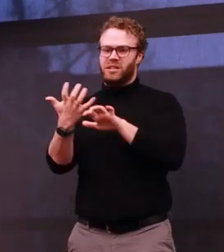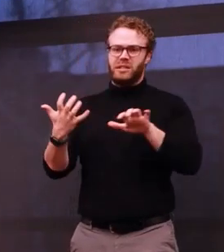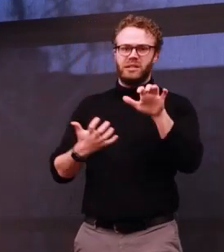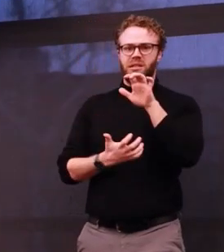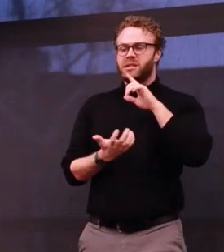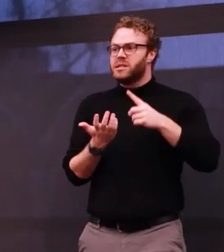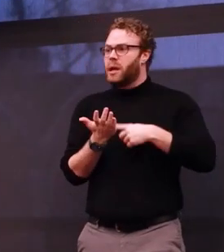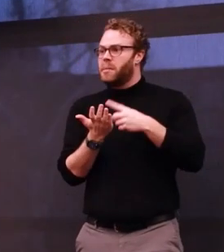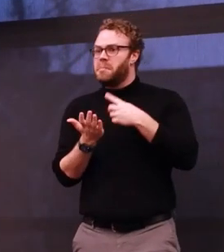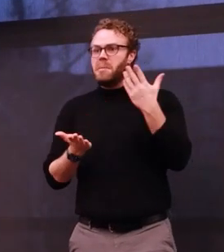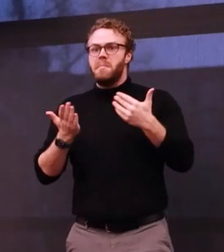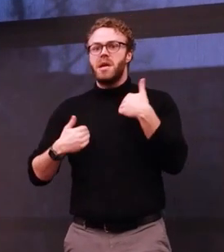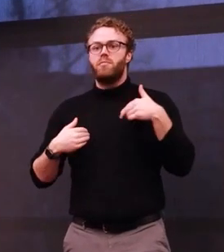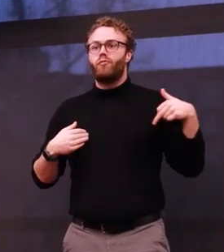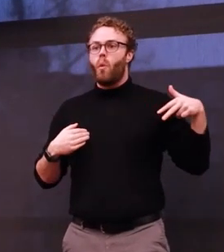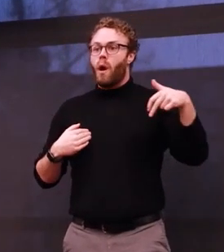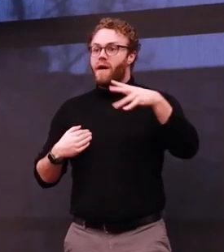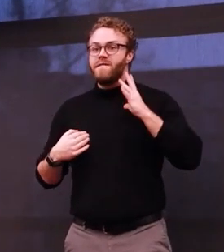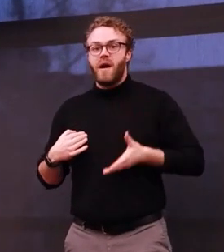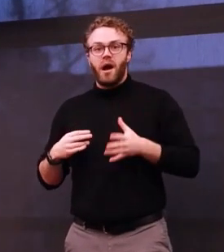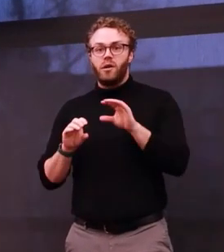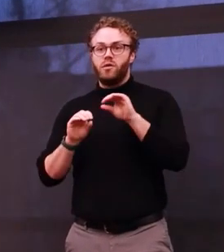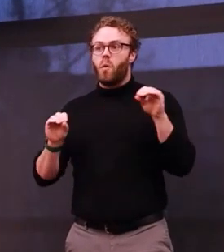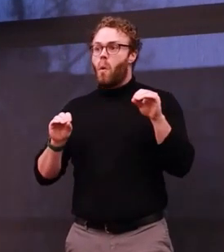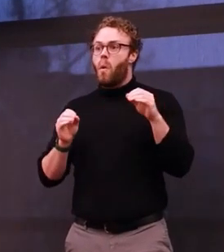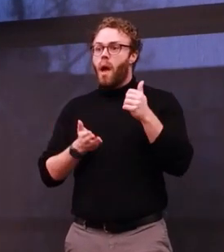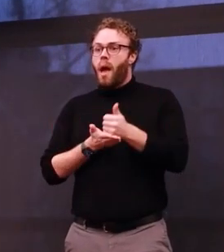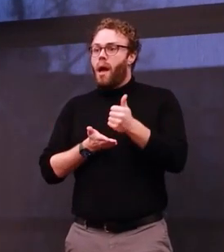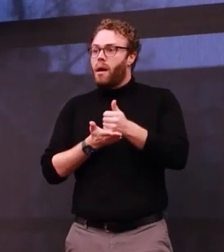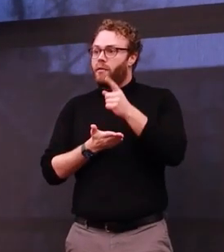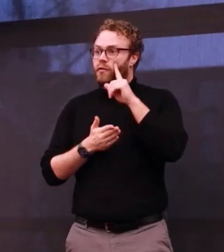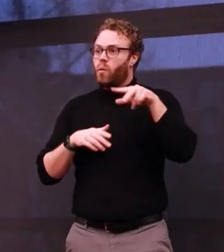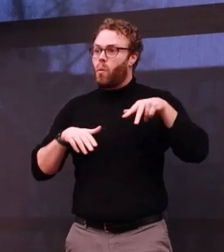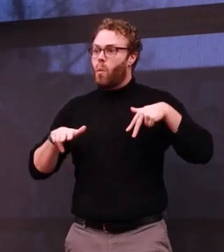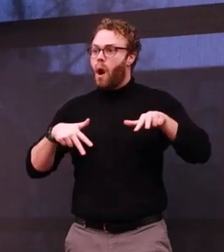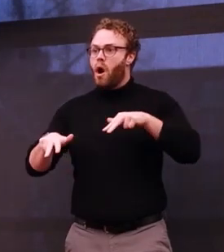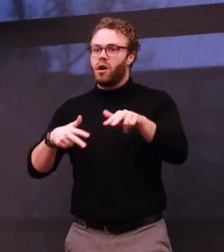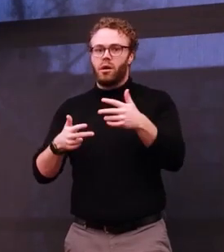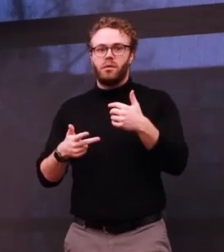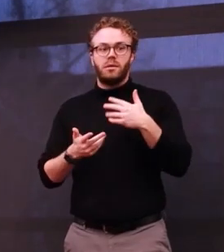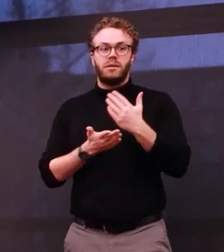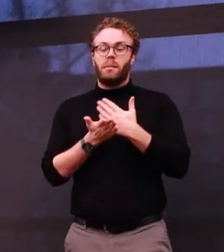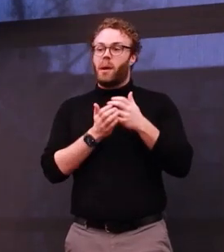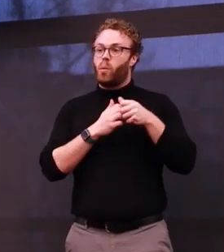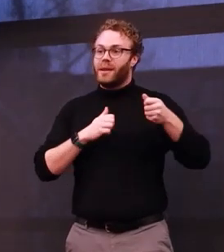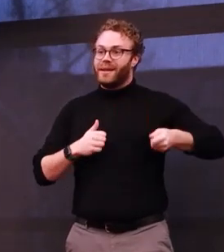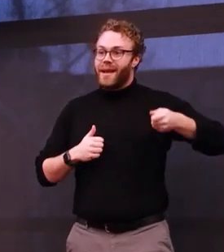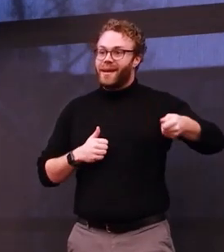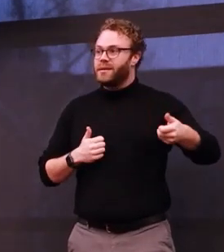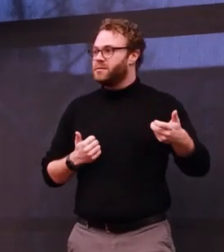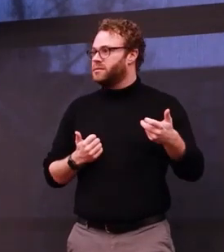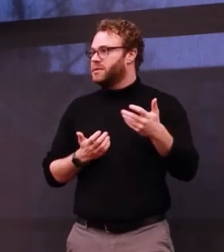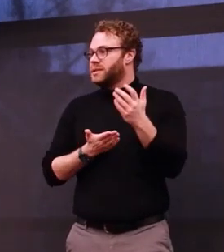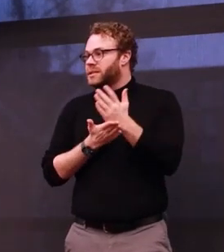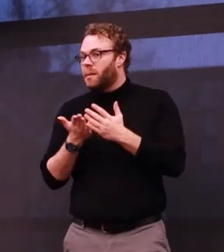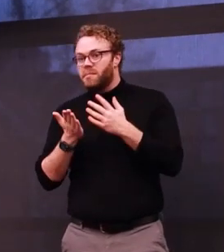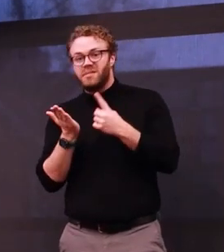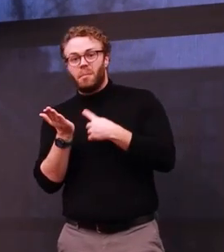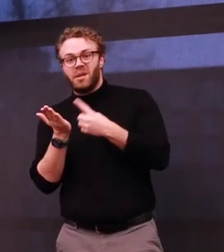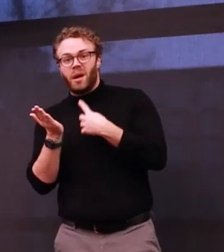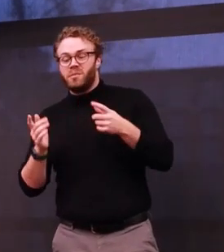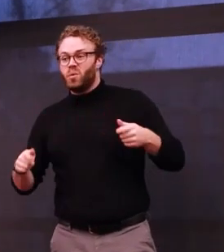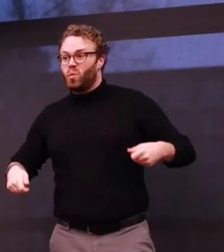might see me without any mobility aids at all. Some days you might see me with a cane, sometimes a wheelchair, and sometimes